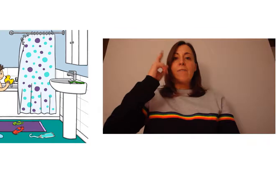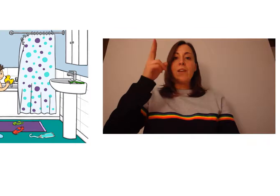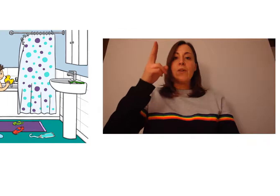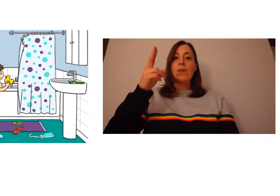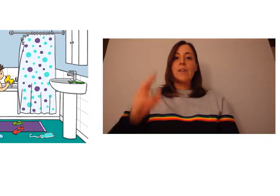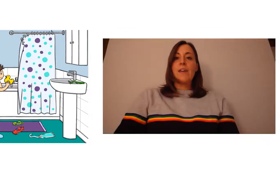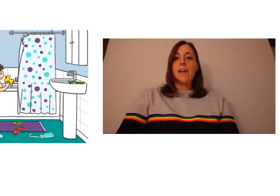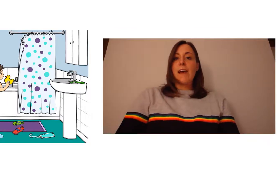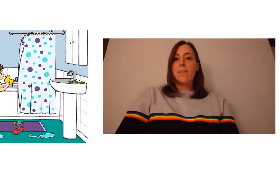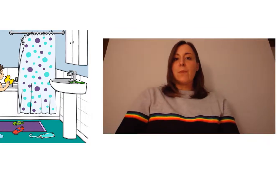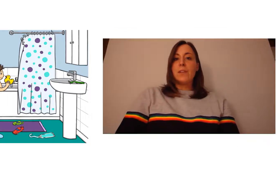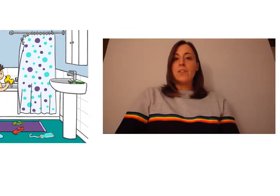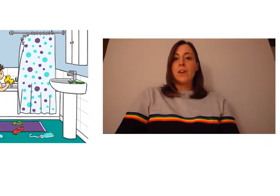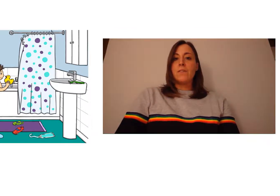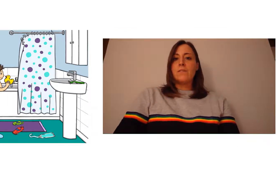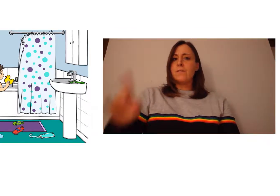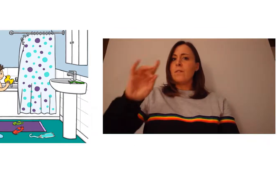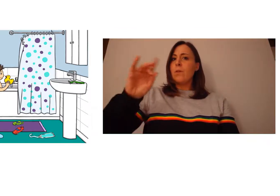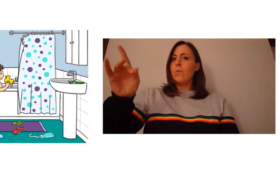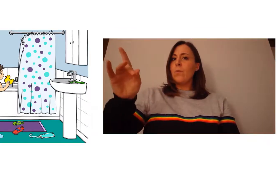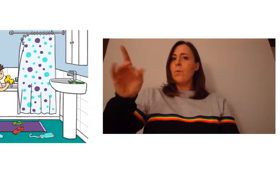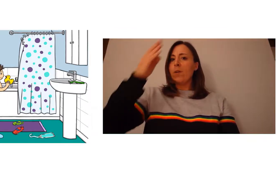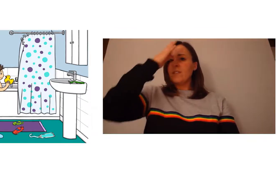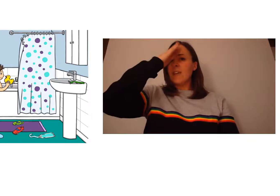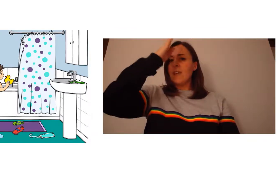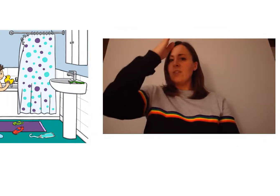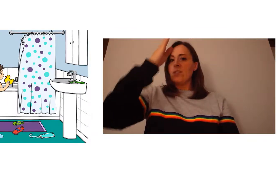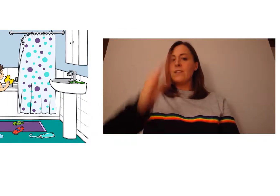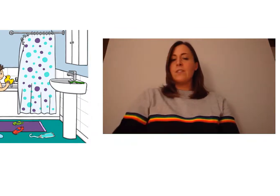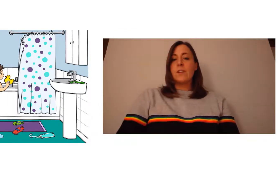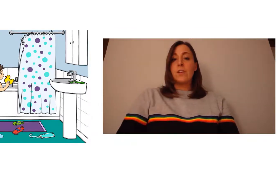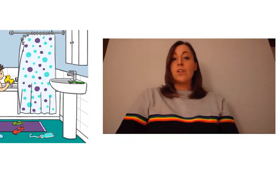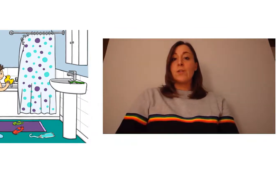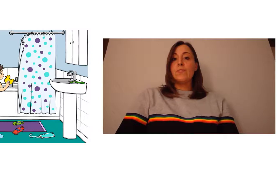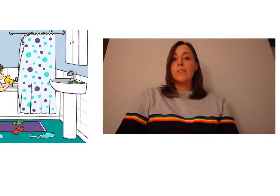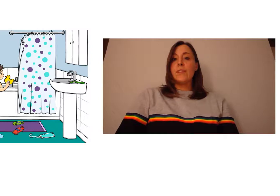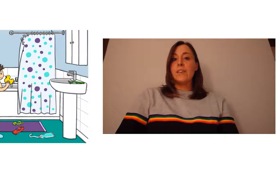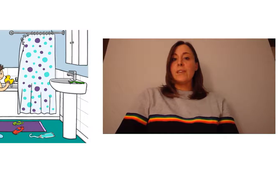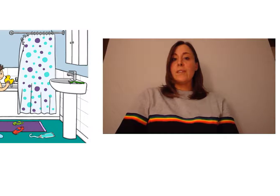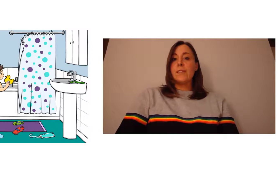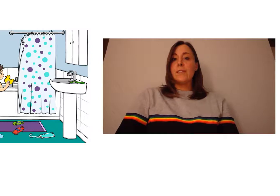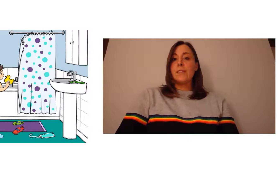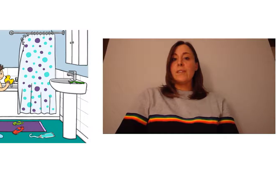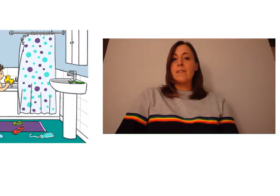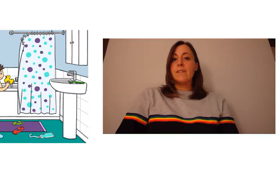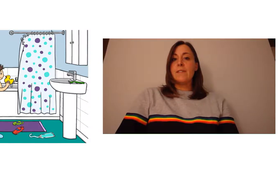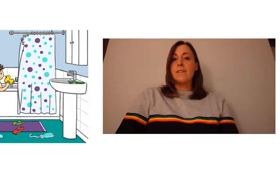Have a look at the picture. What dangers can you see?